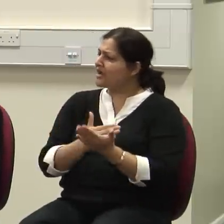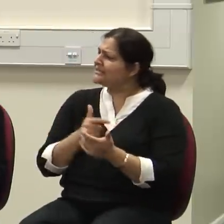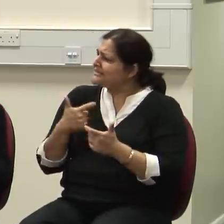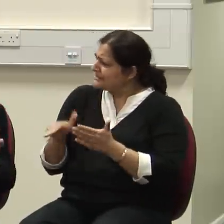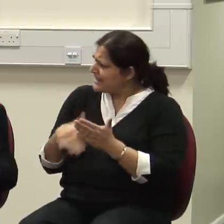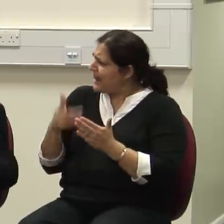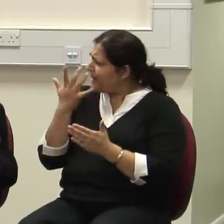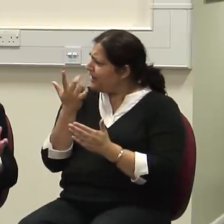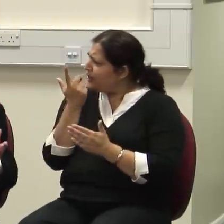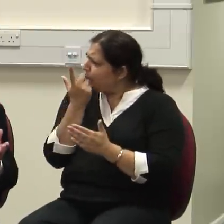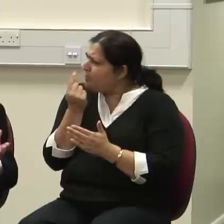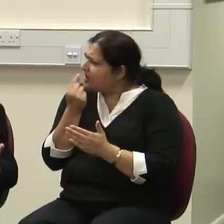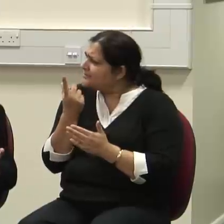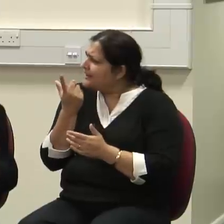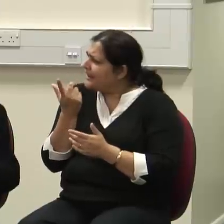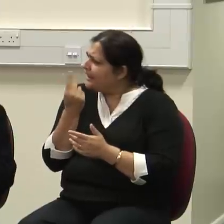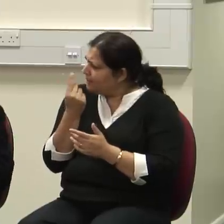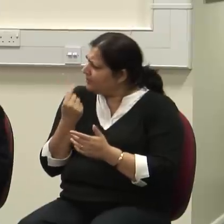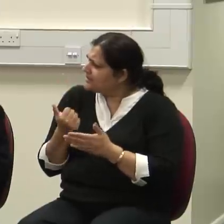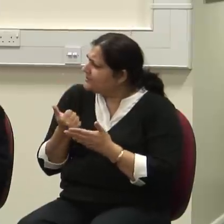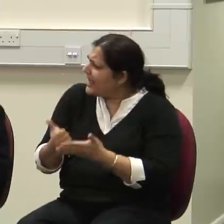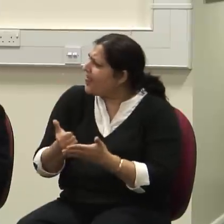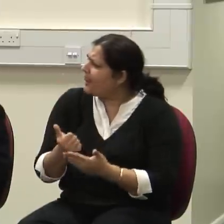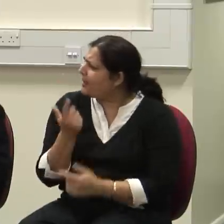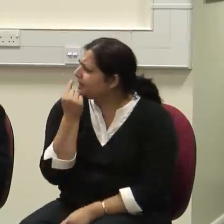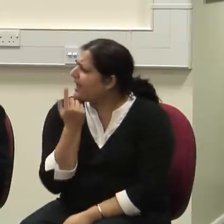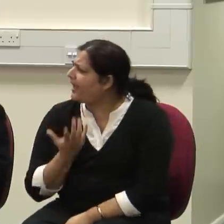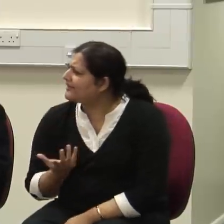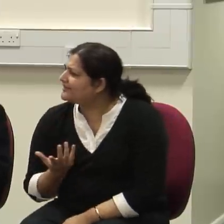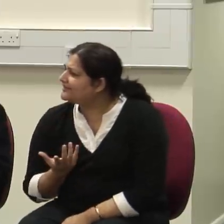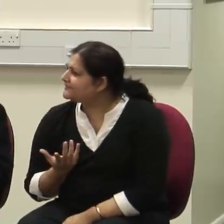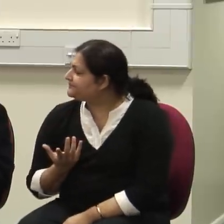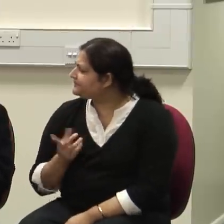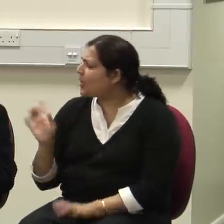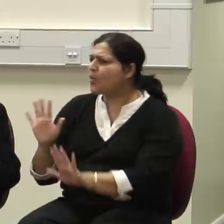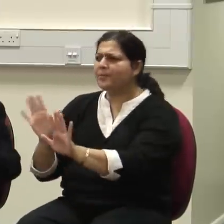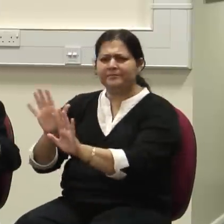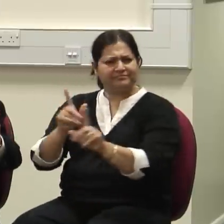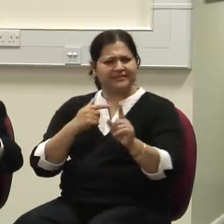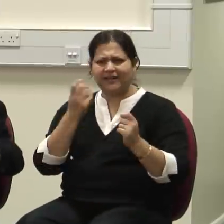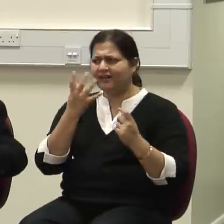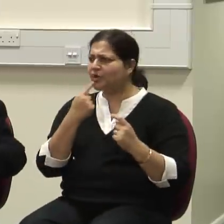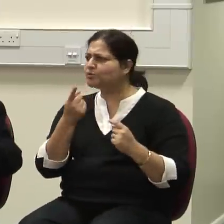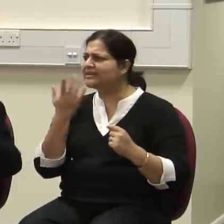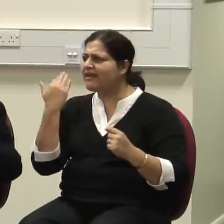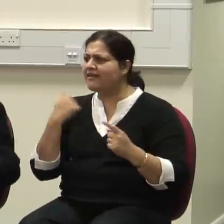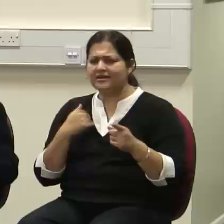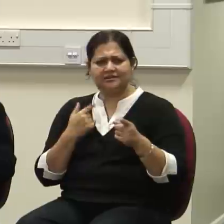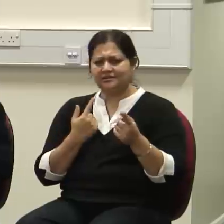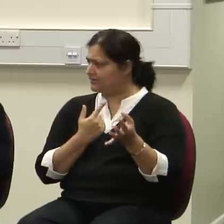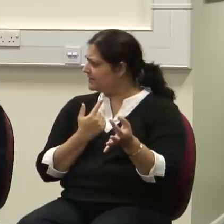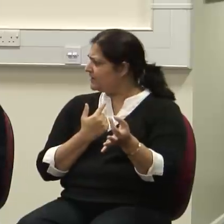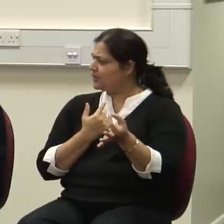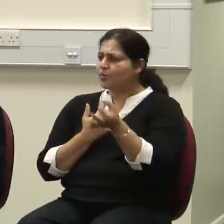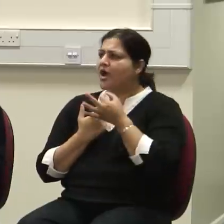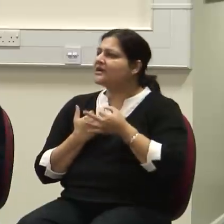By the way, earlier I was, you know, this is in my mind because I didn't get around to saying this. Earlier you asked about, you know, what can